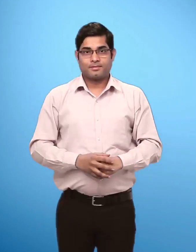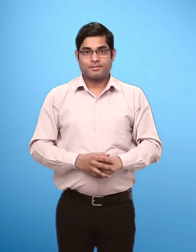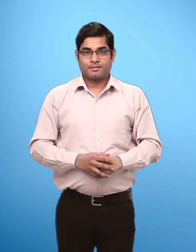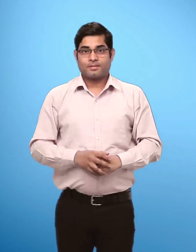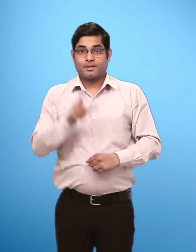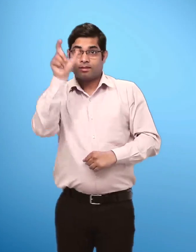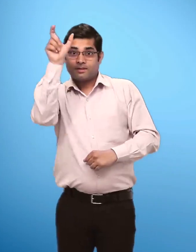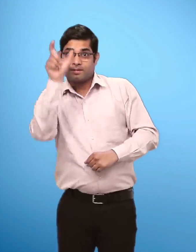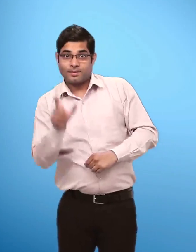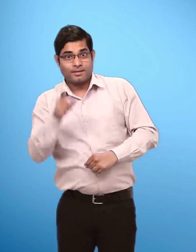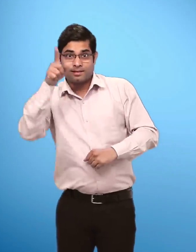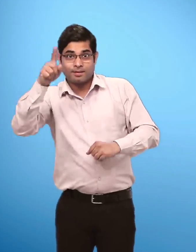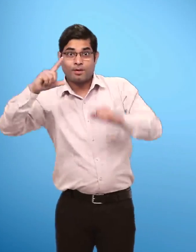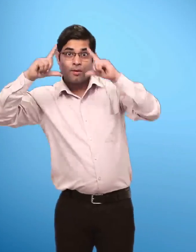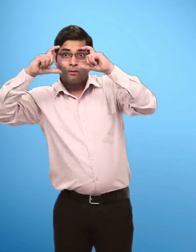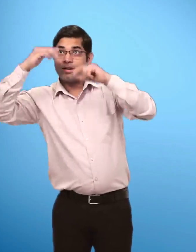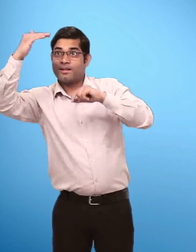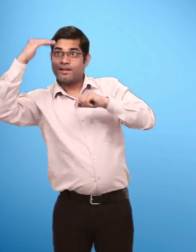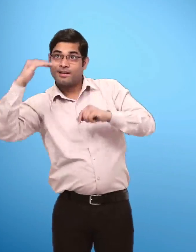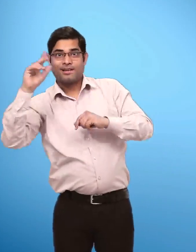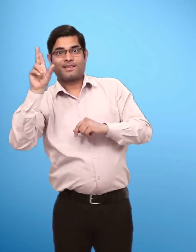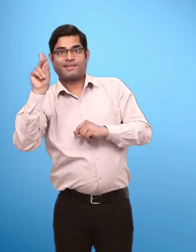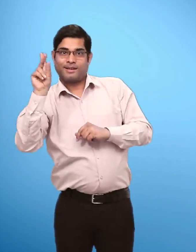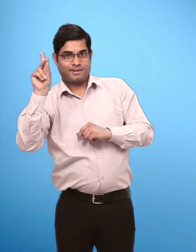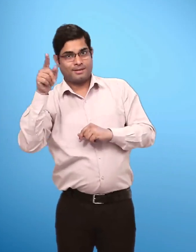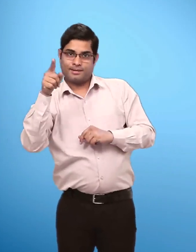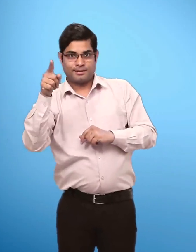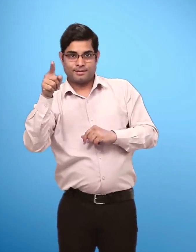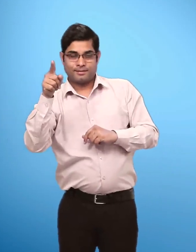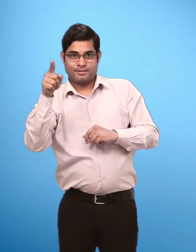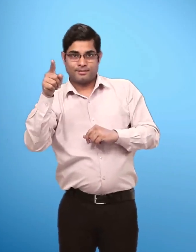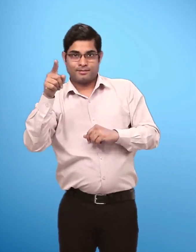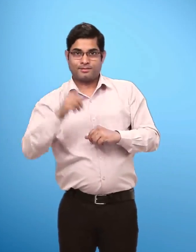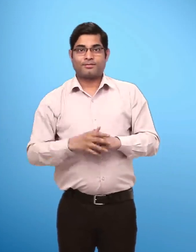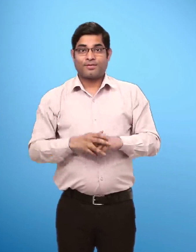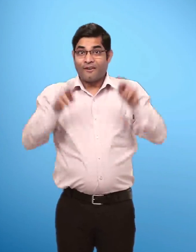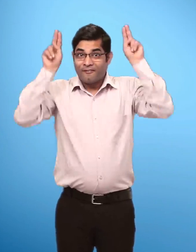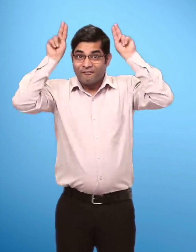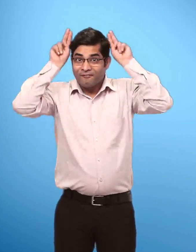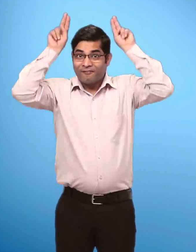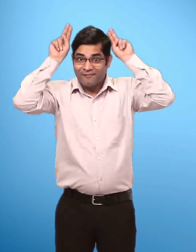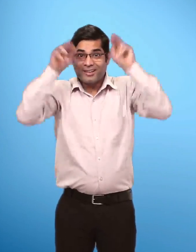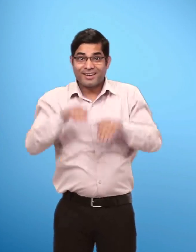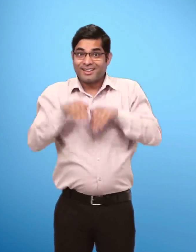Column 1 picture 2 shows 3 rabbits